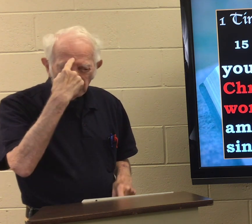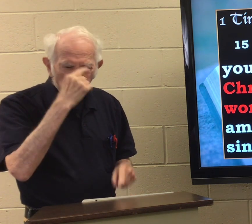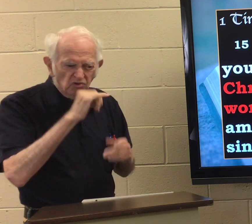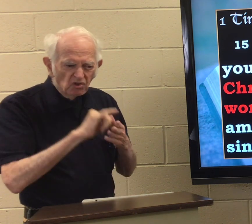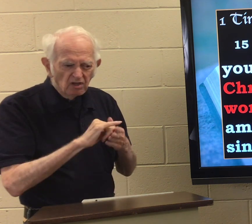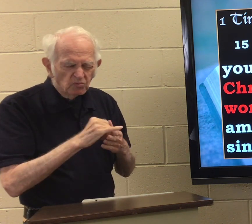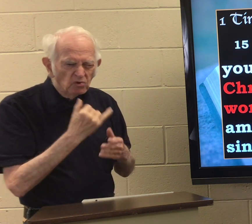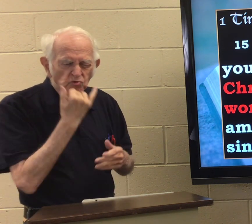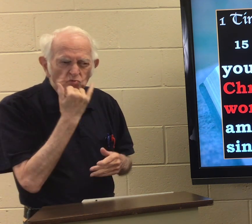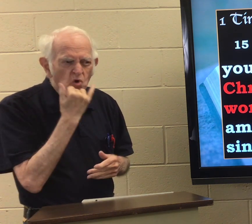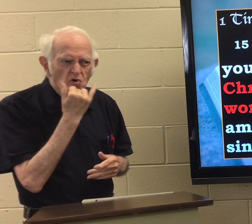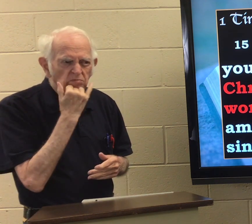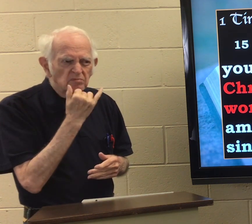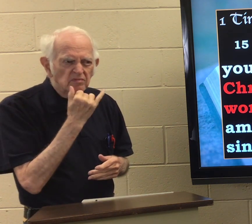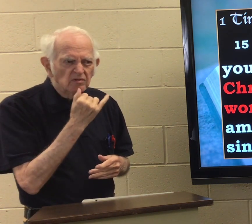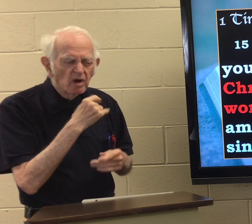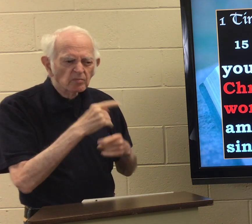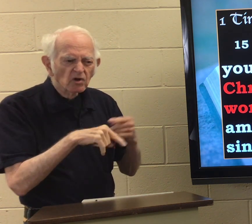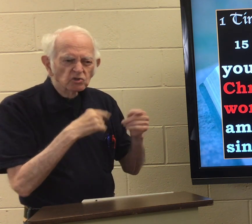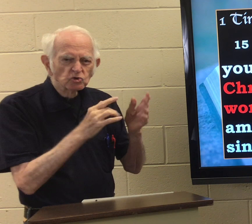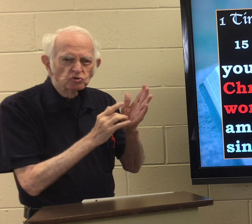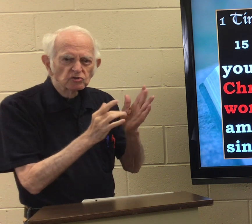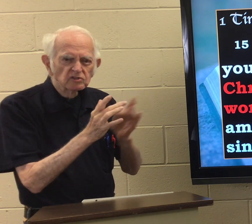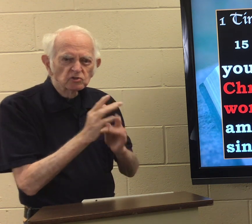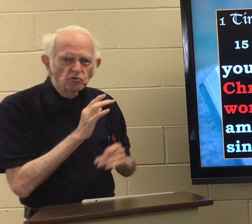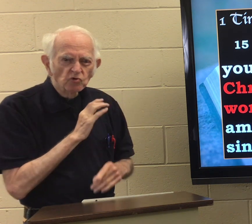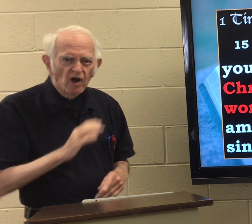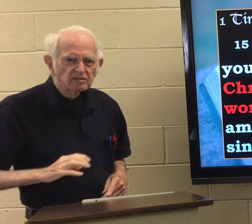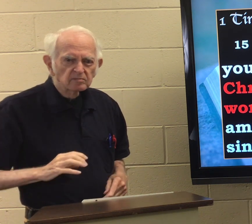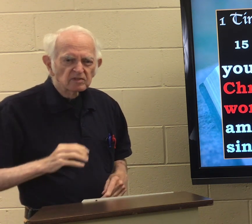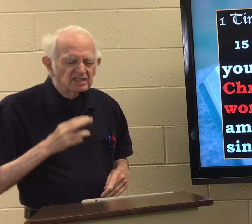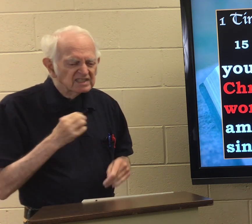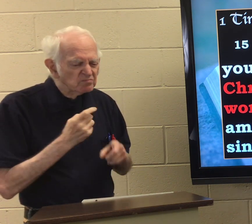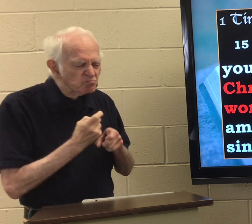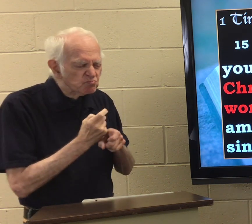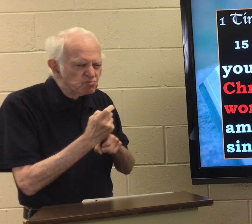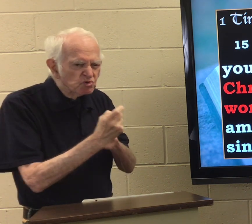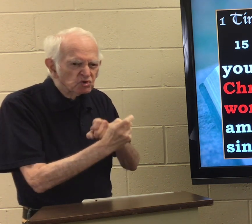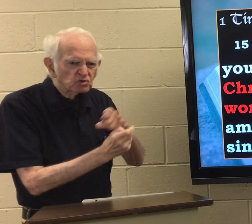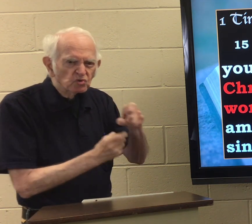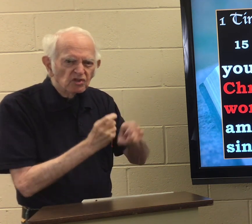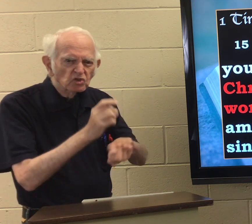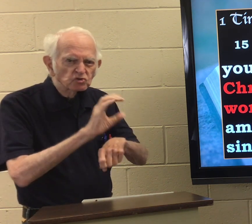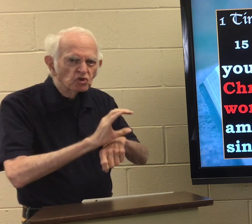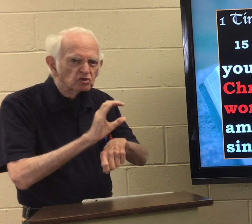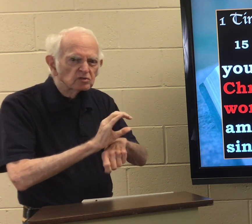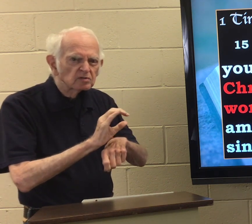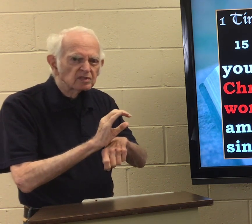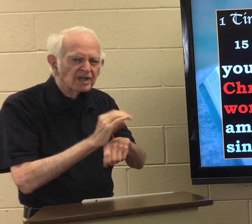He thought it was wrong about Jesus Christ. He persecuted the church.